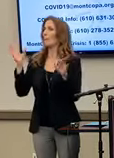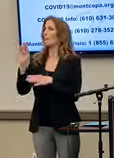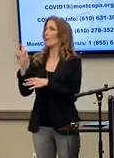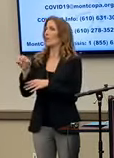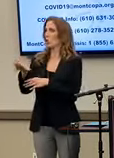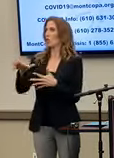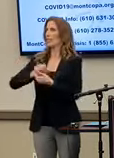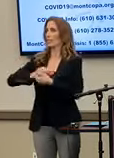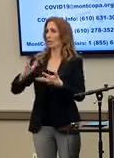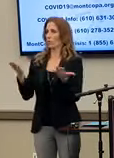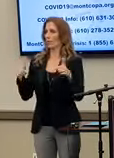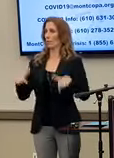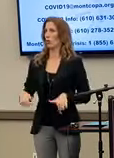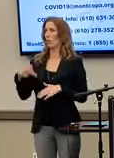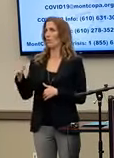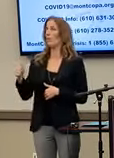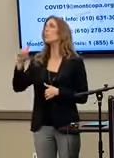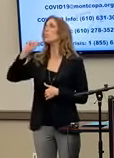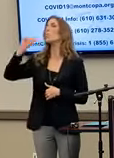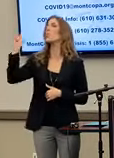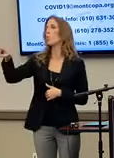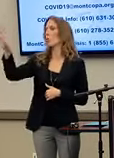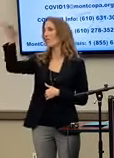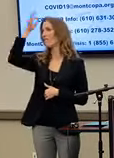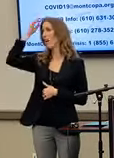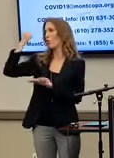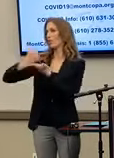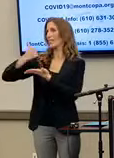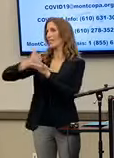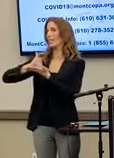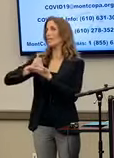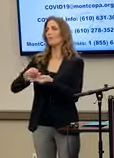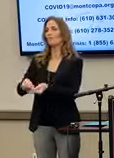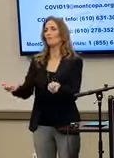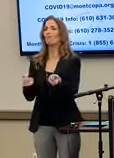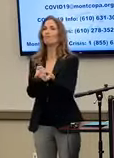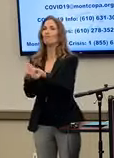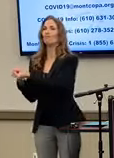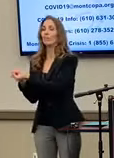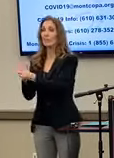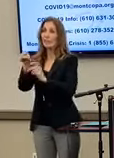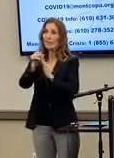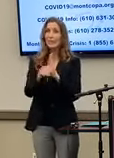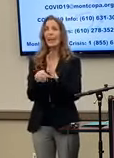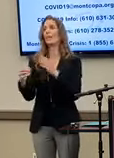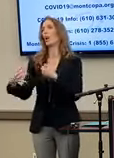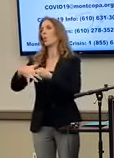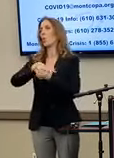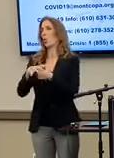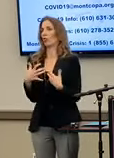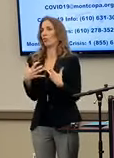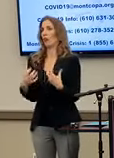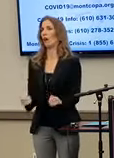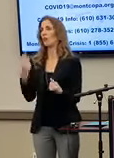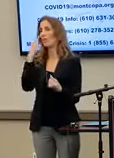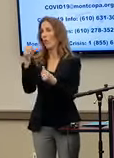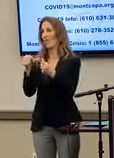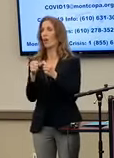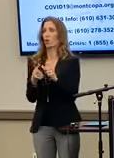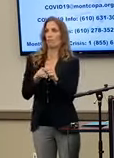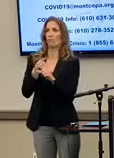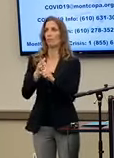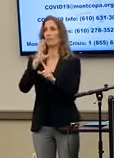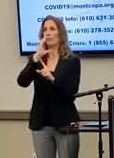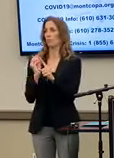Pennsylvania and ordered federal assistance to supplement state and local recovery efforts in the areas affected by COVID